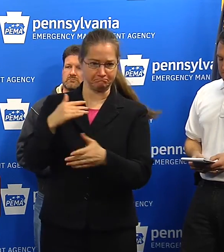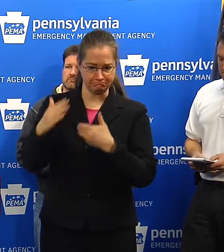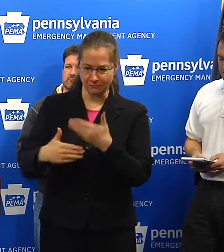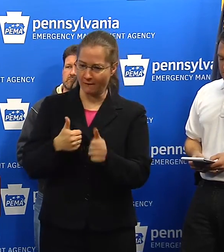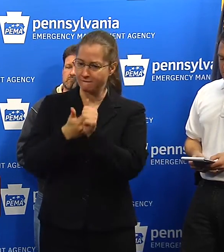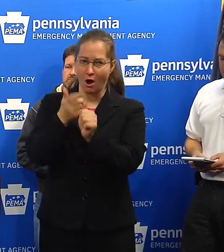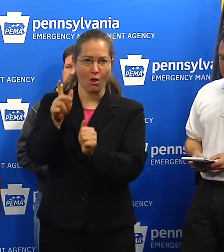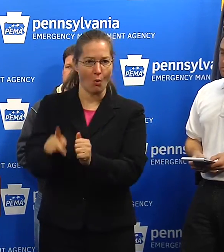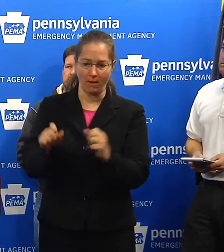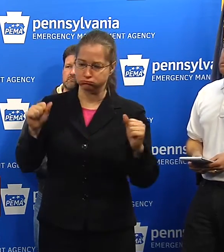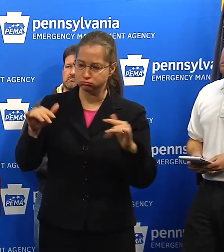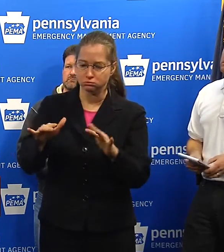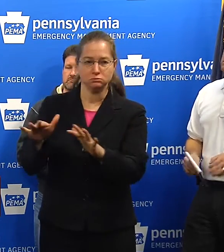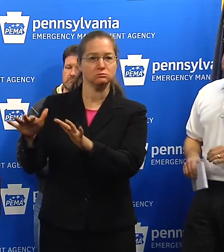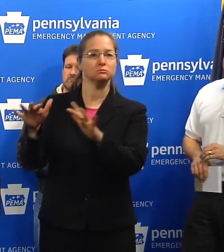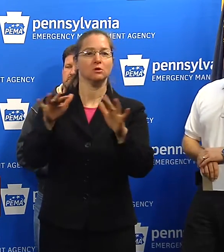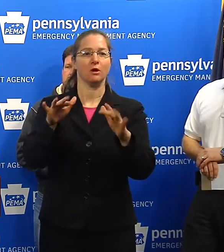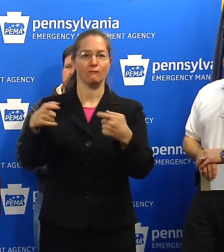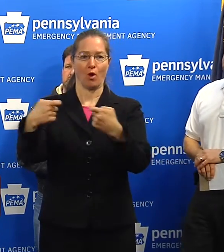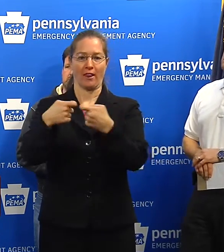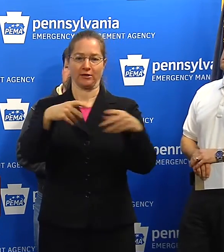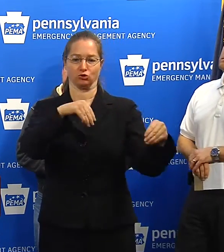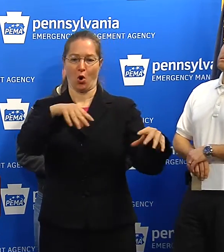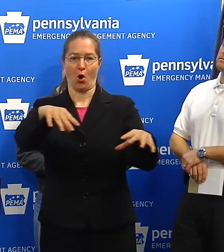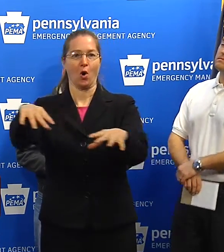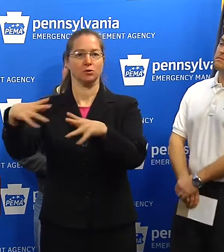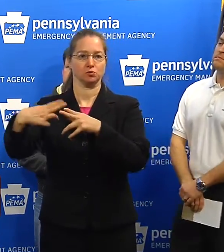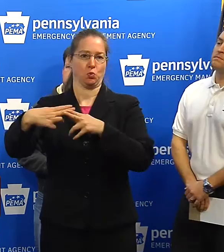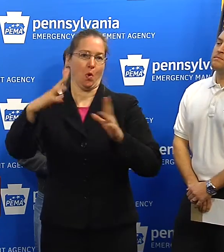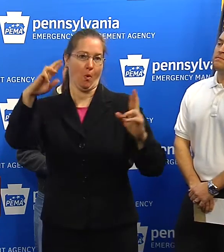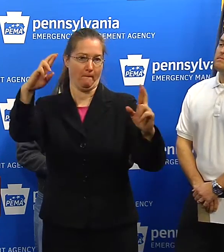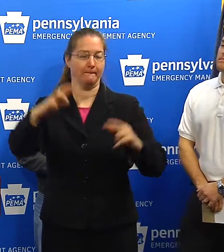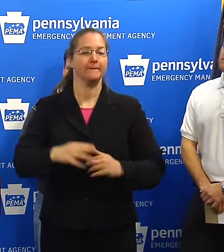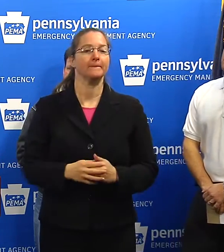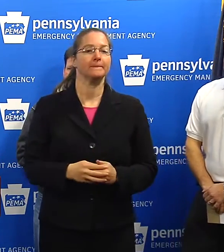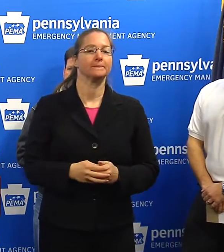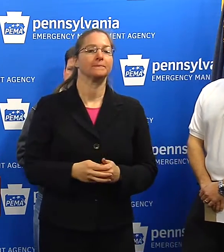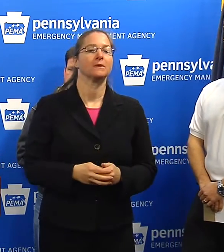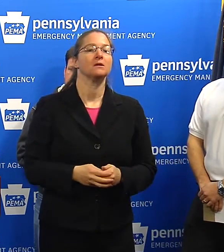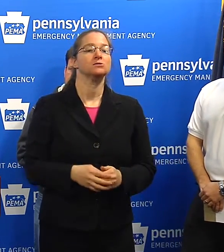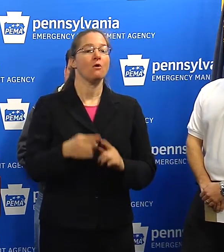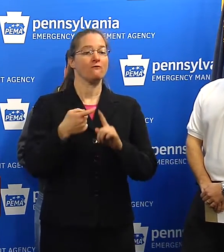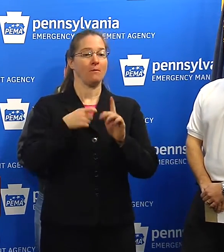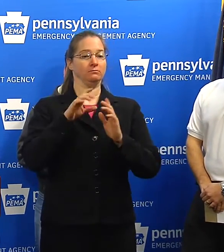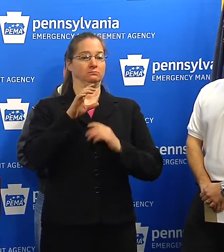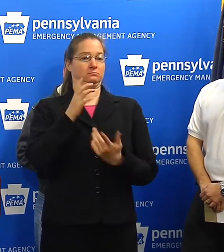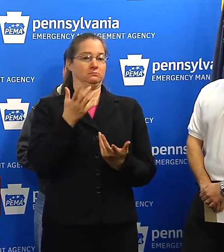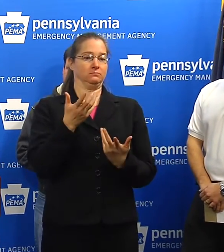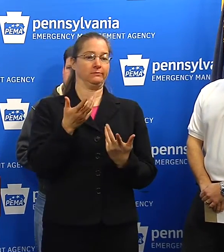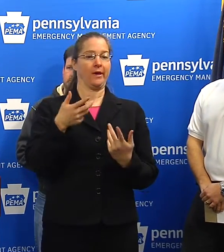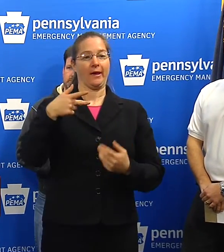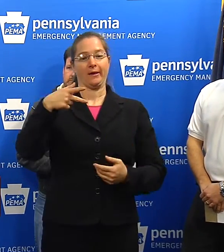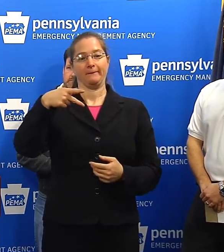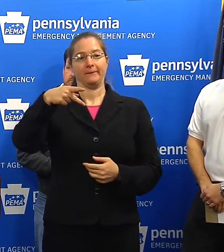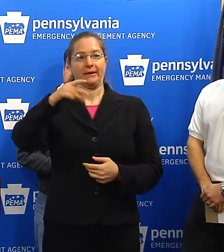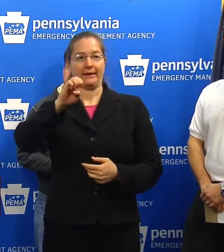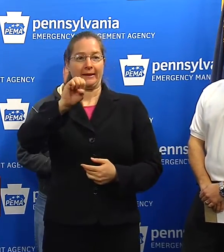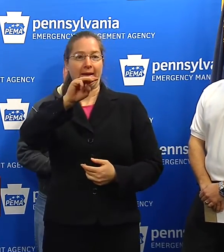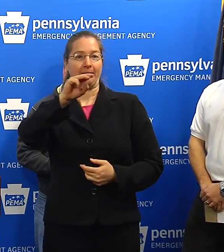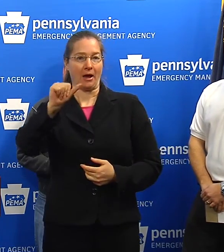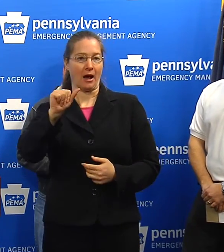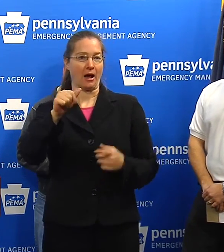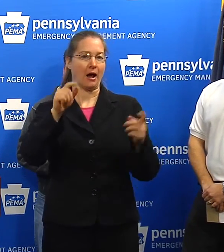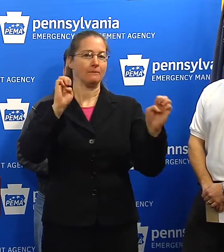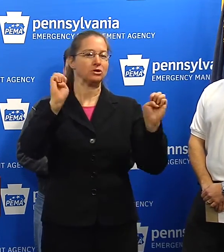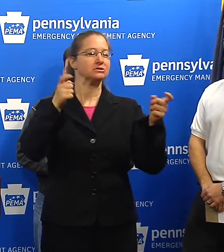those return time very quickly. So again, from the Commonwealth's perspective, Pennsylvania emergency management perspective, our